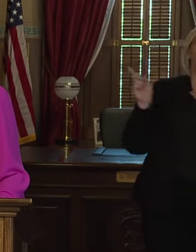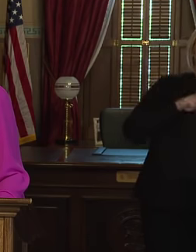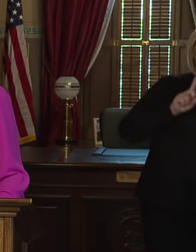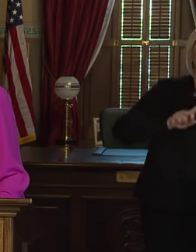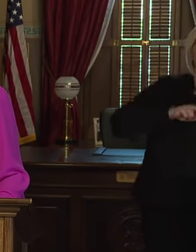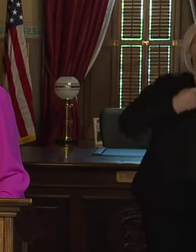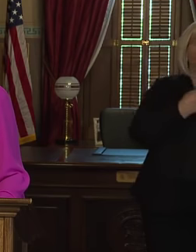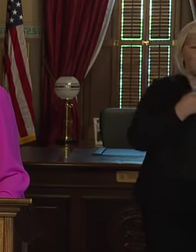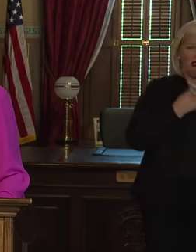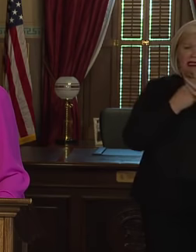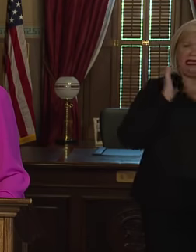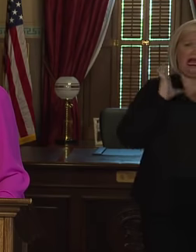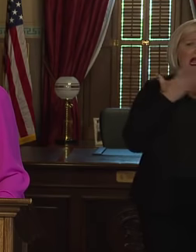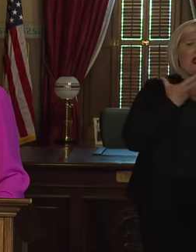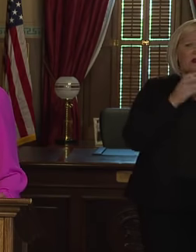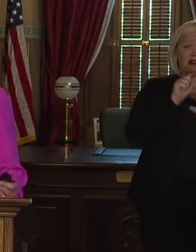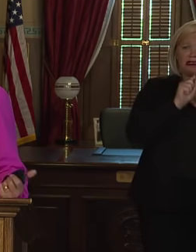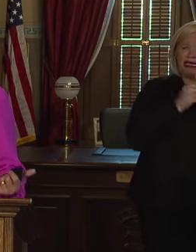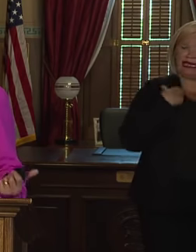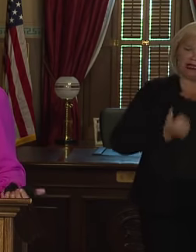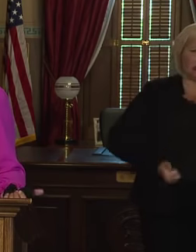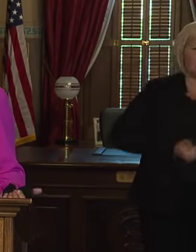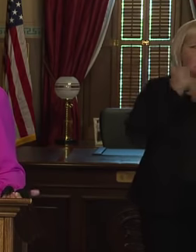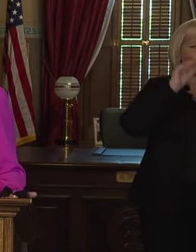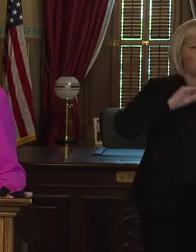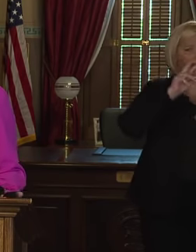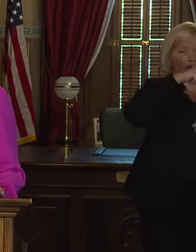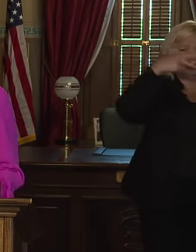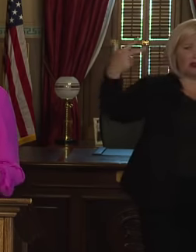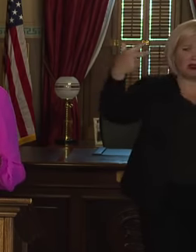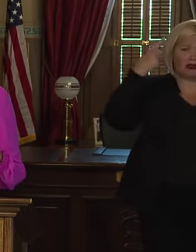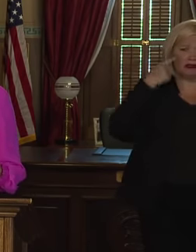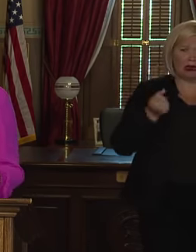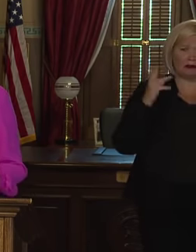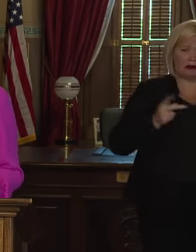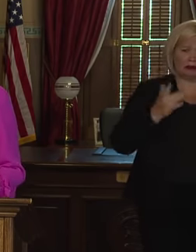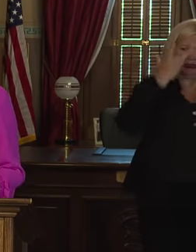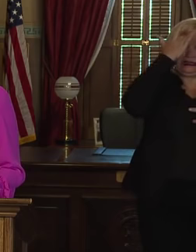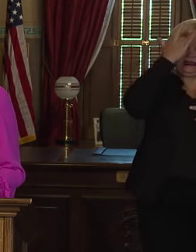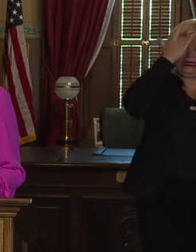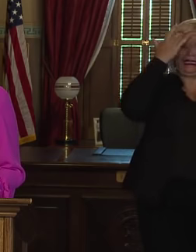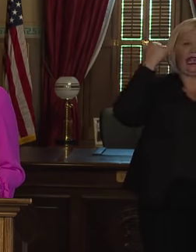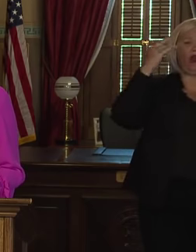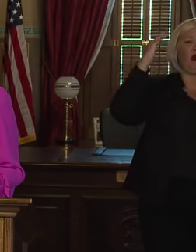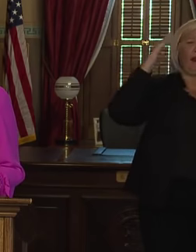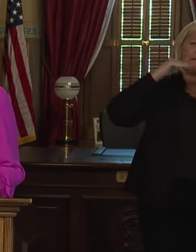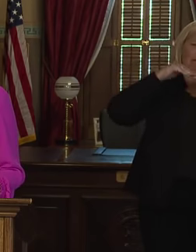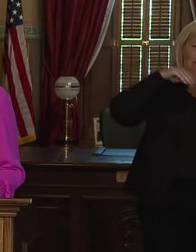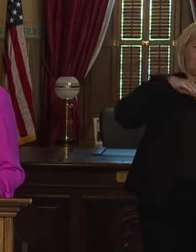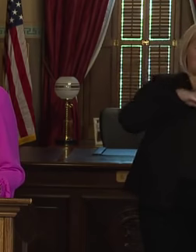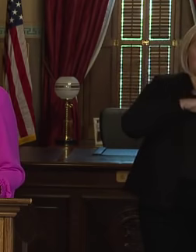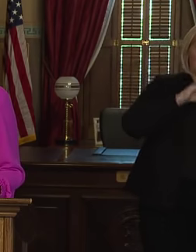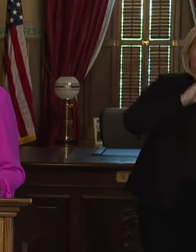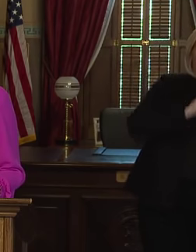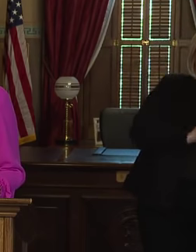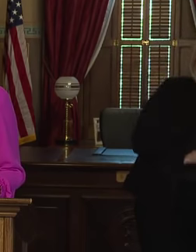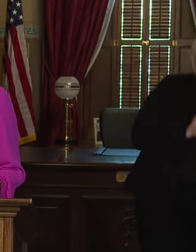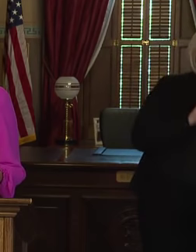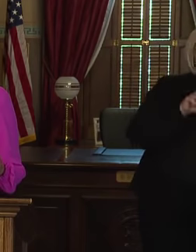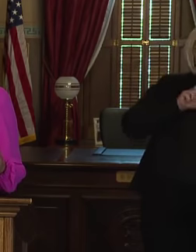COVID cases per million back in March and April to now we are the 33rd highest in September.